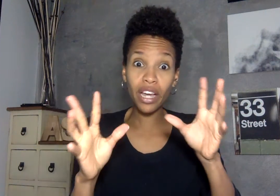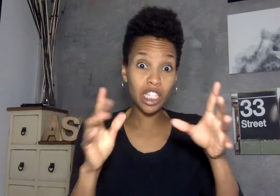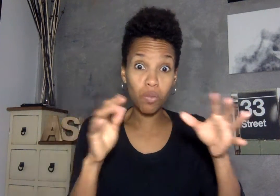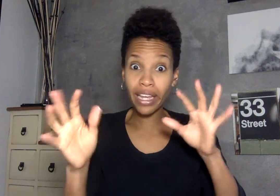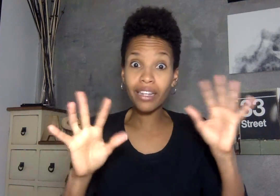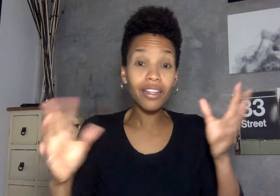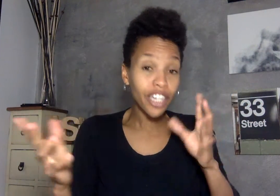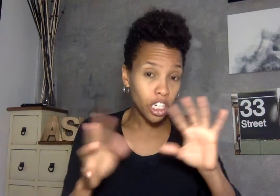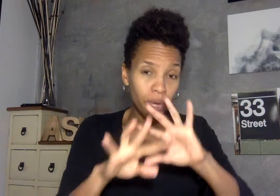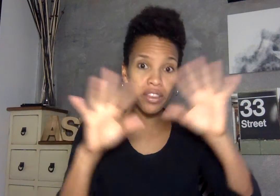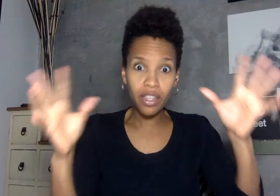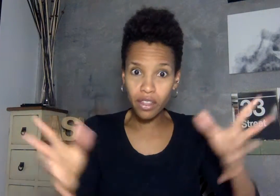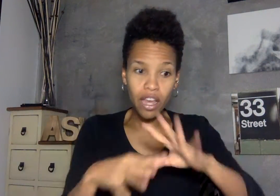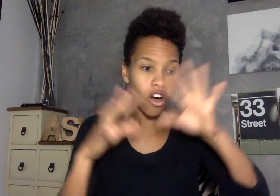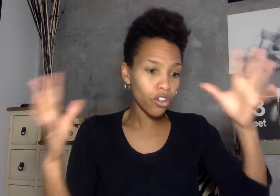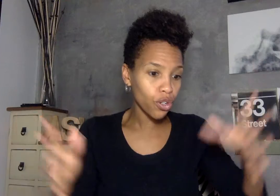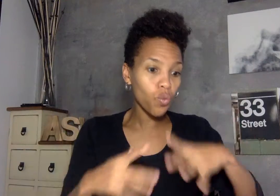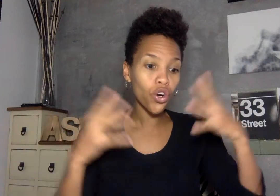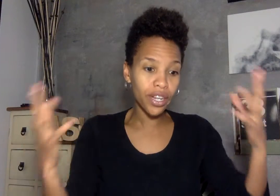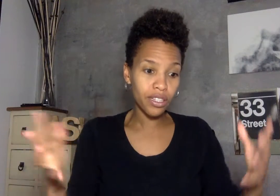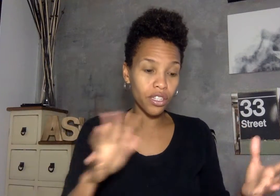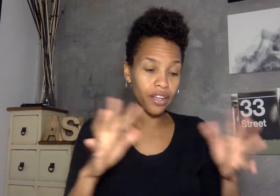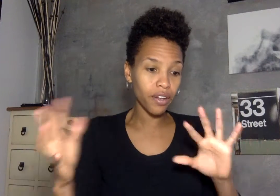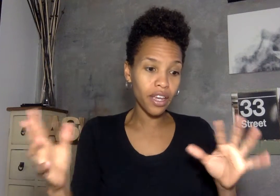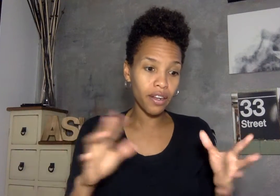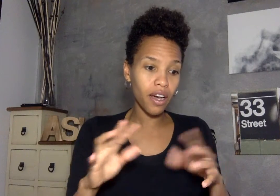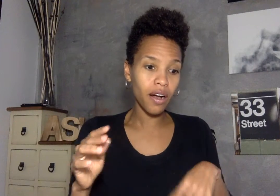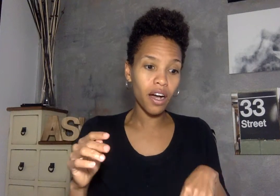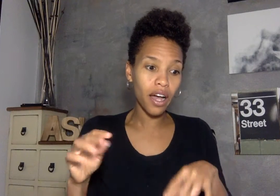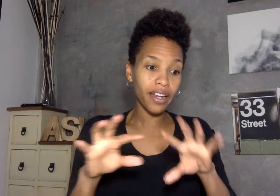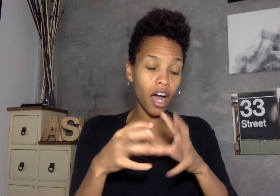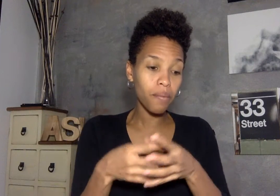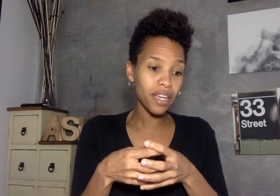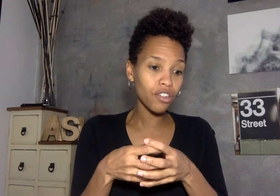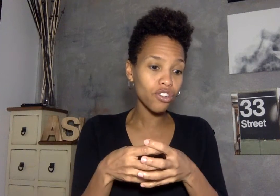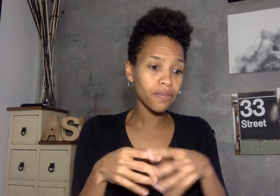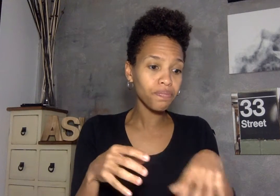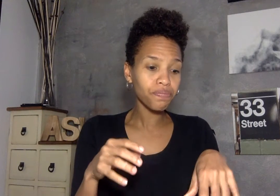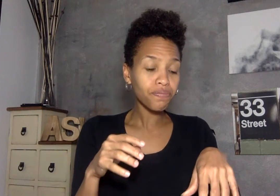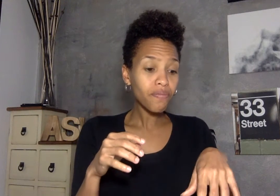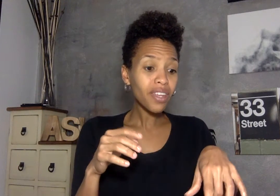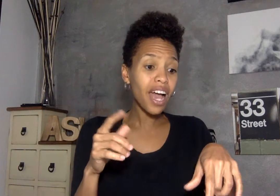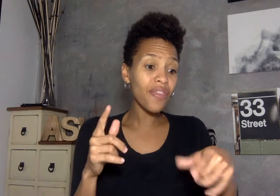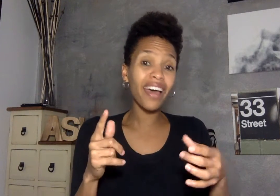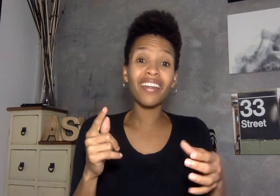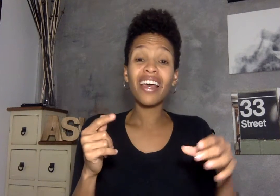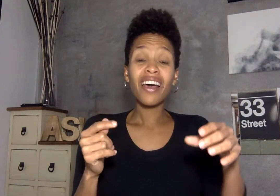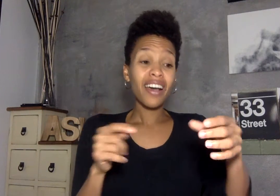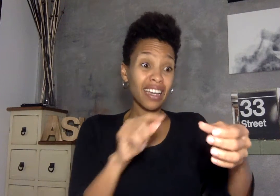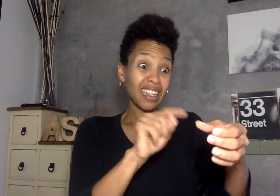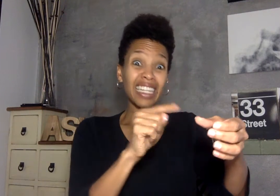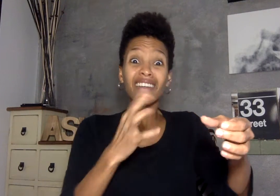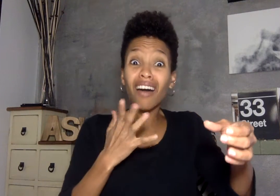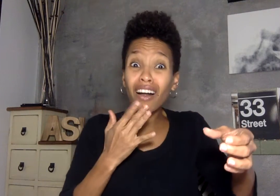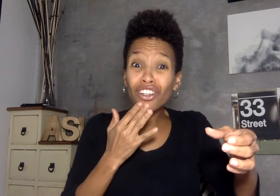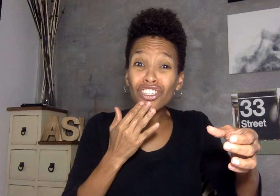explain clear but they all could work in in uh in combination and then the color